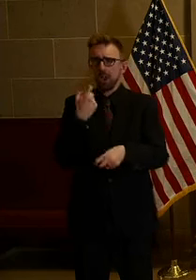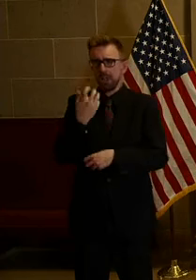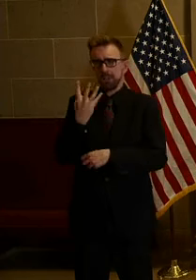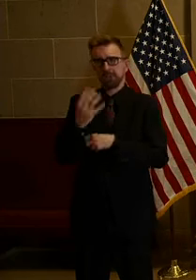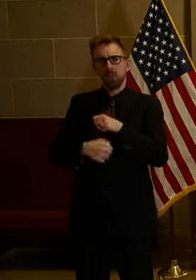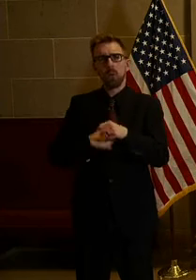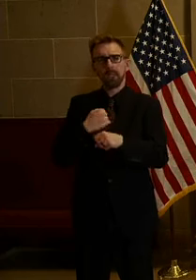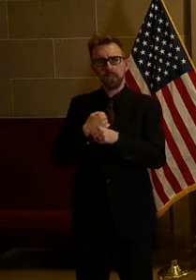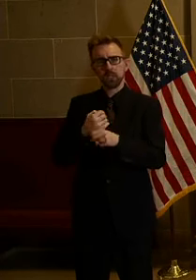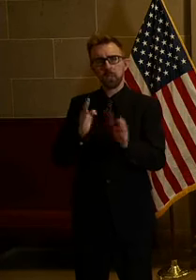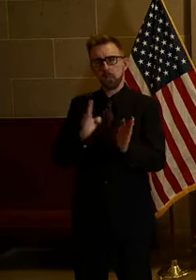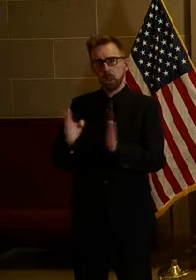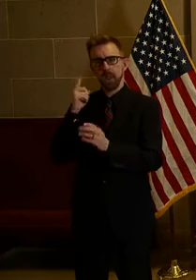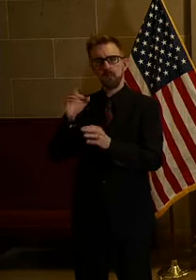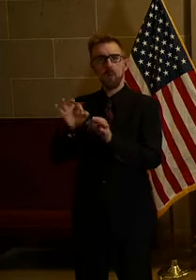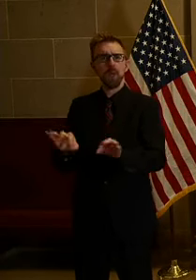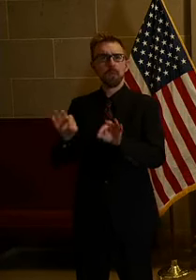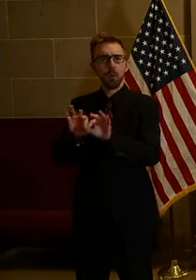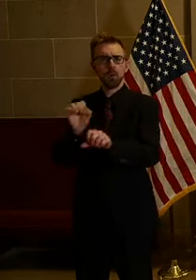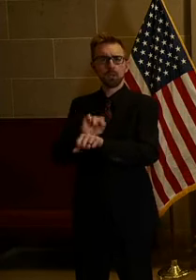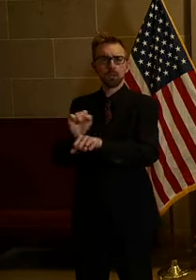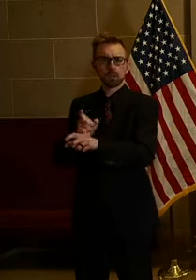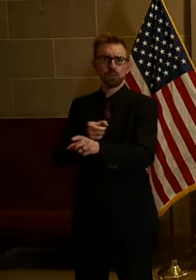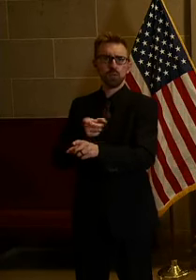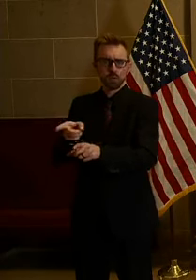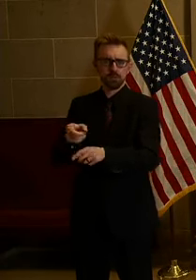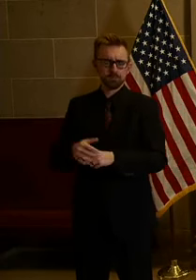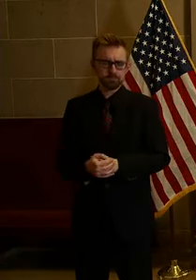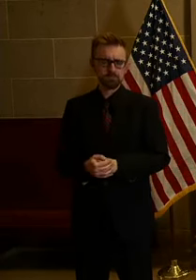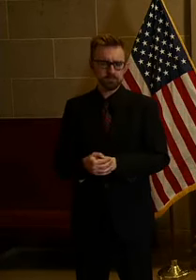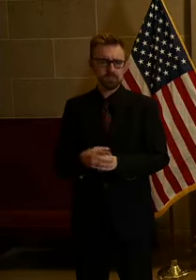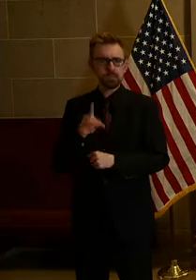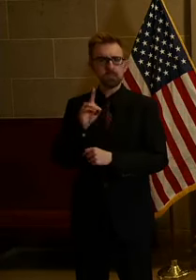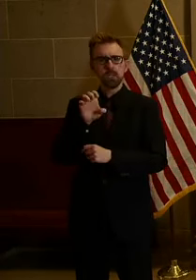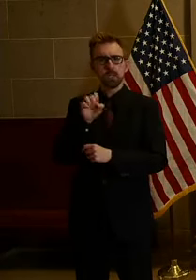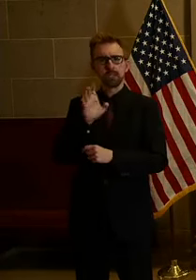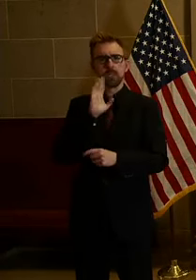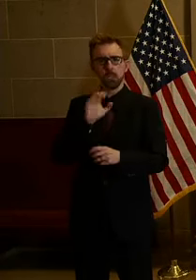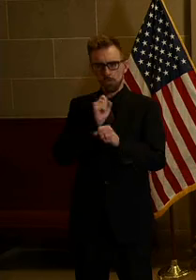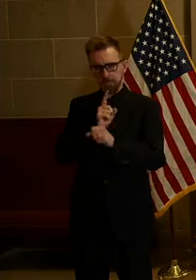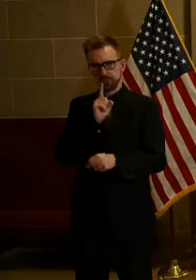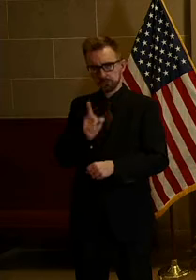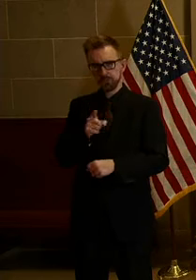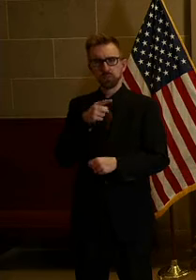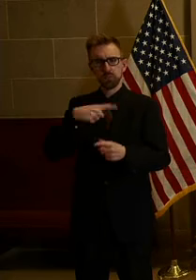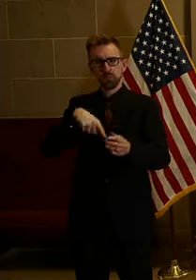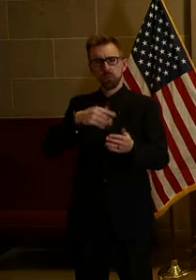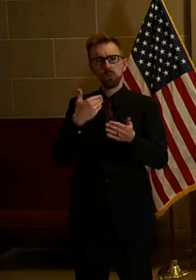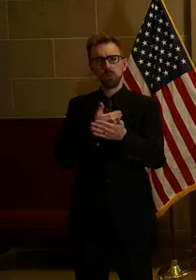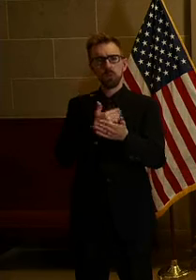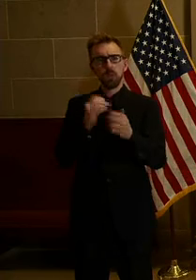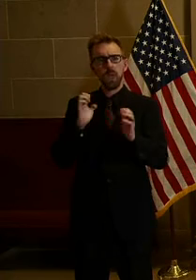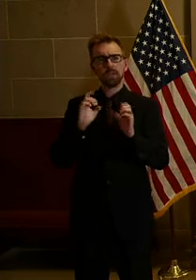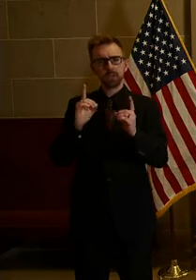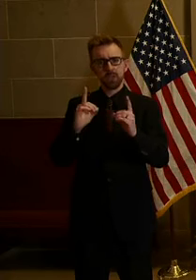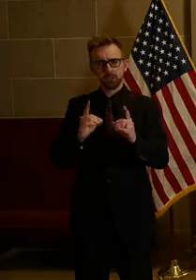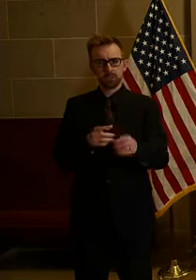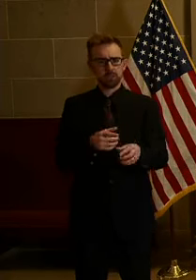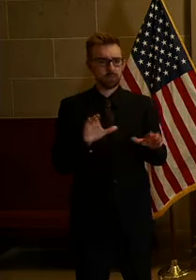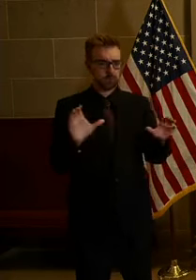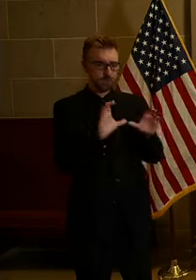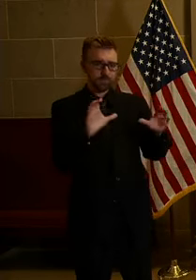preparing for this important career. DESE will ensure that these new educators get the certificates